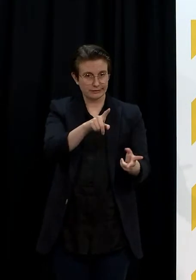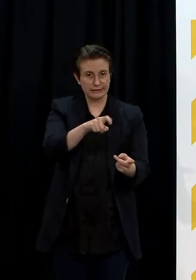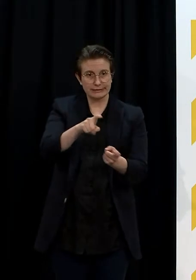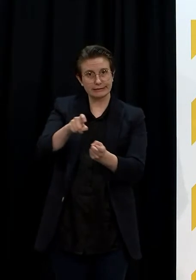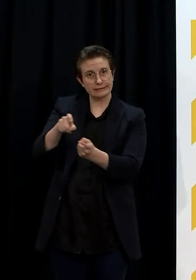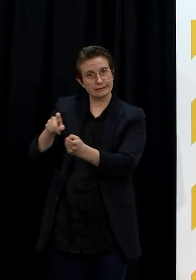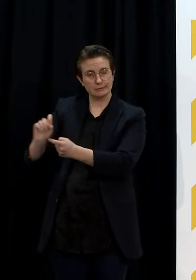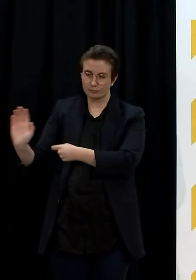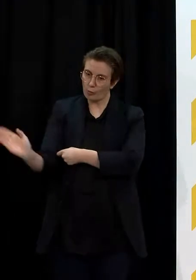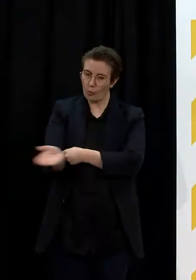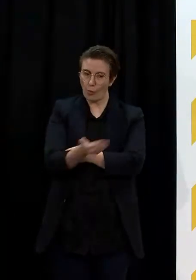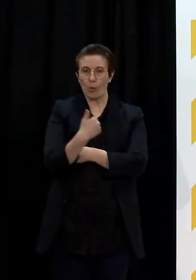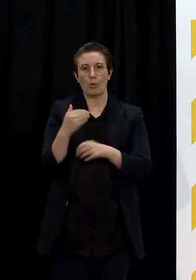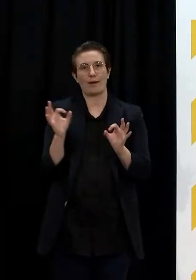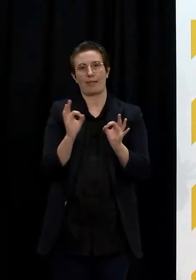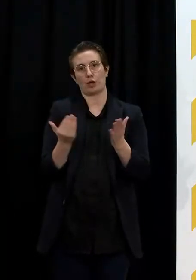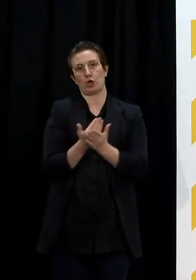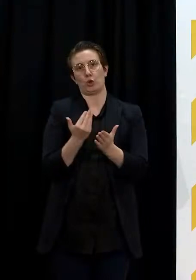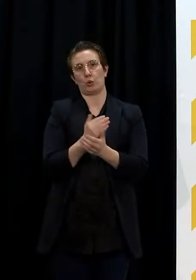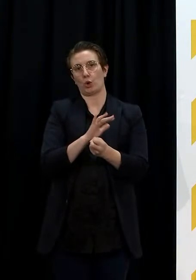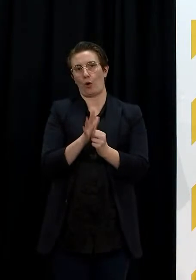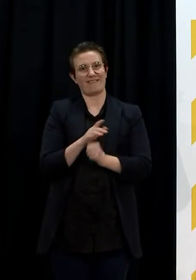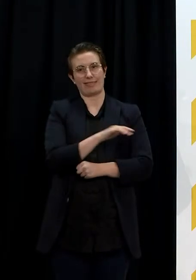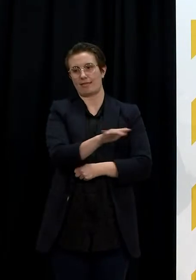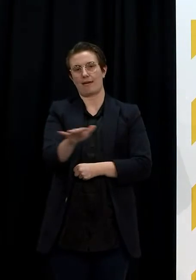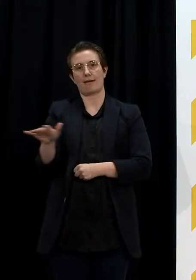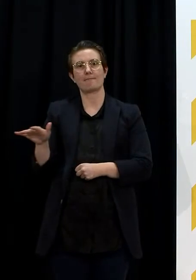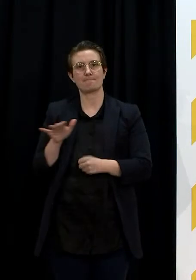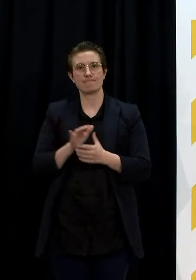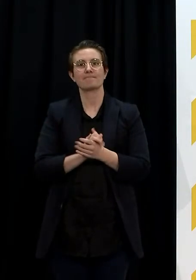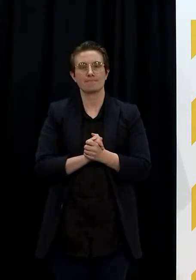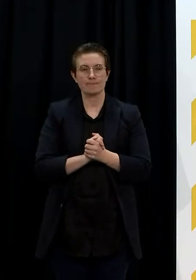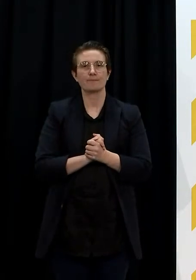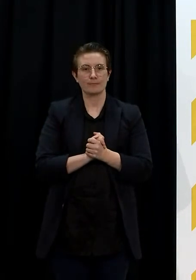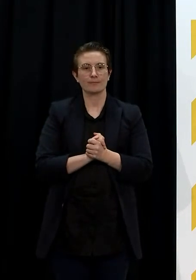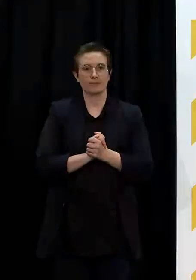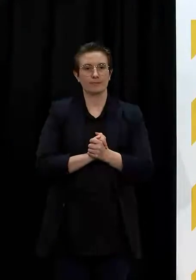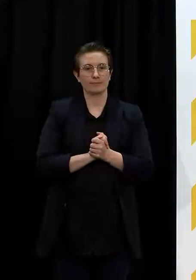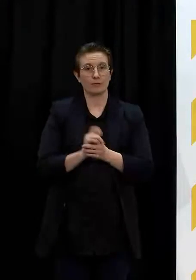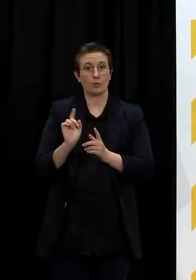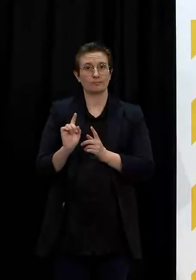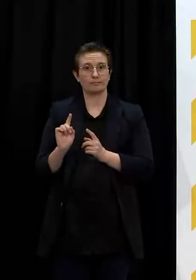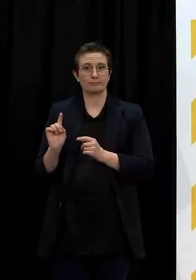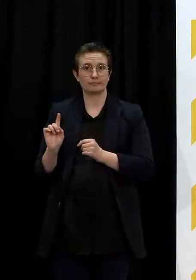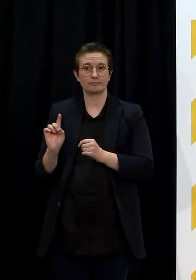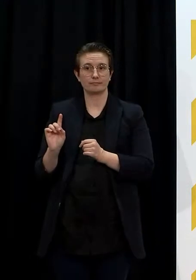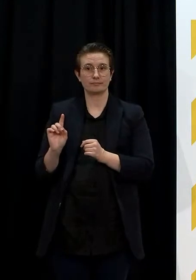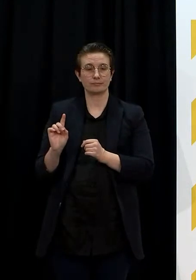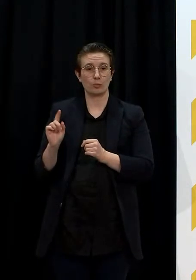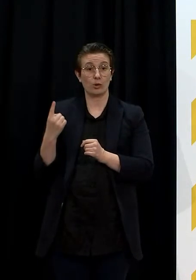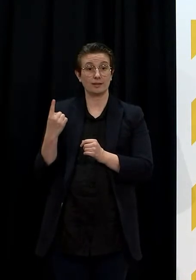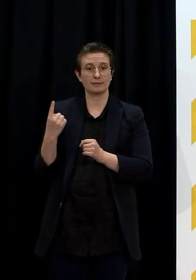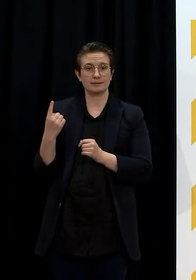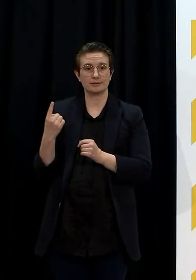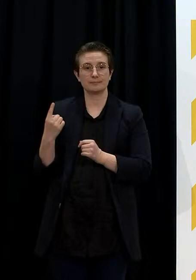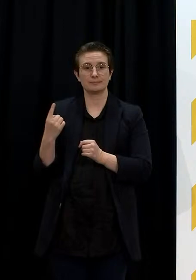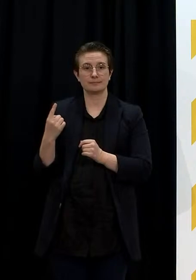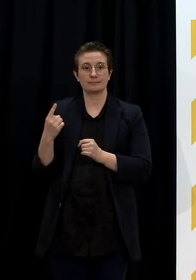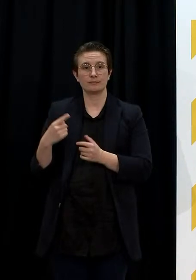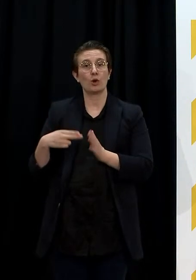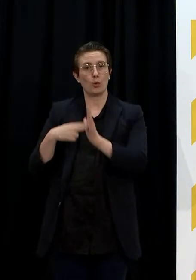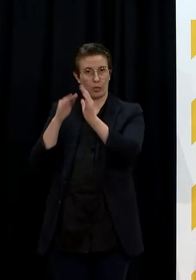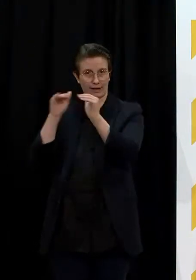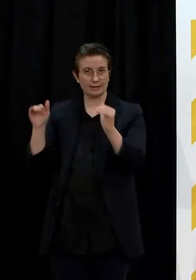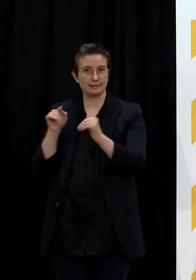Monday and Tuesday have all returned negative results and this included wastewater from local communities between 100 to almost 50